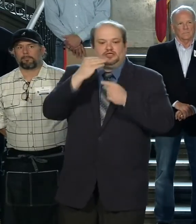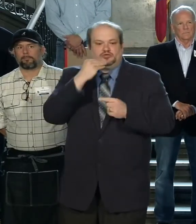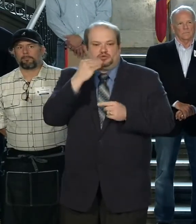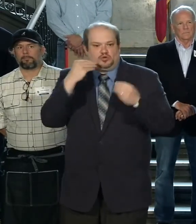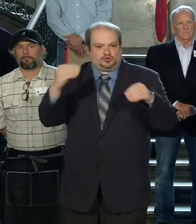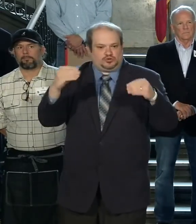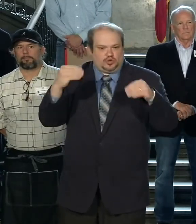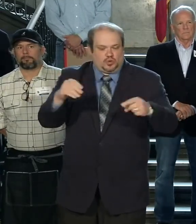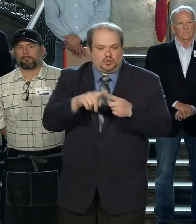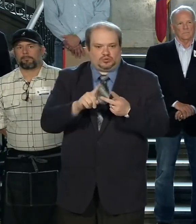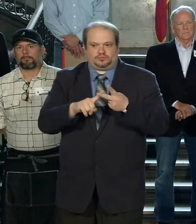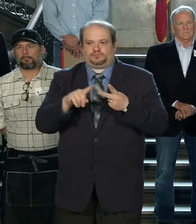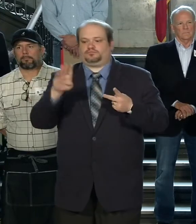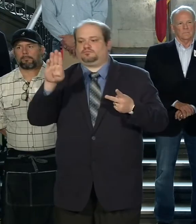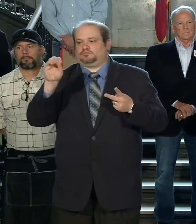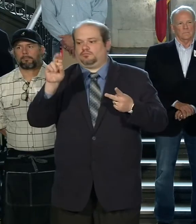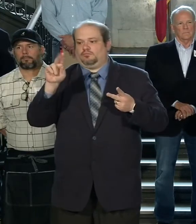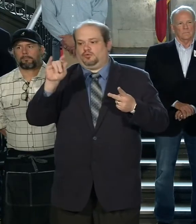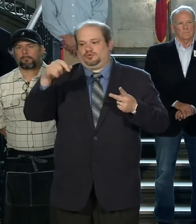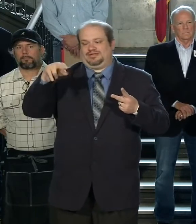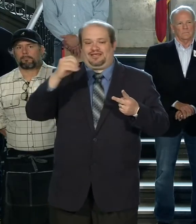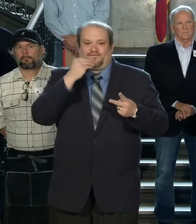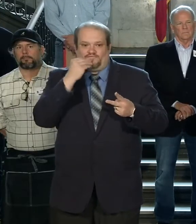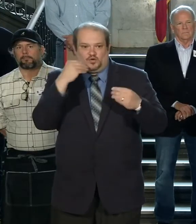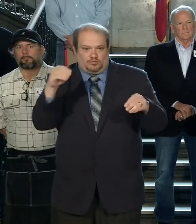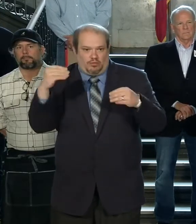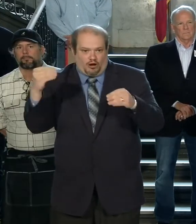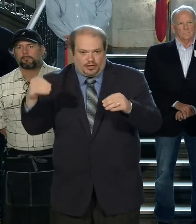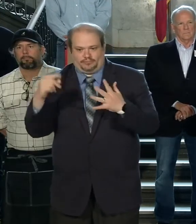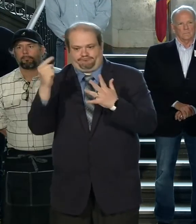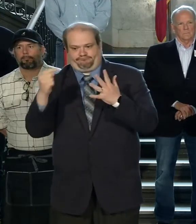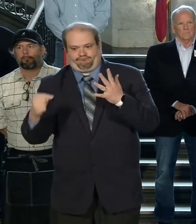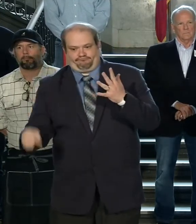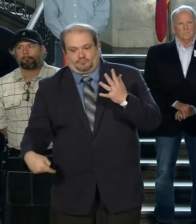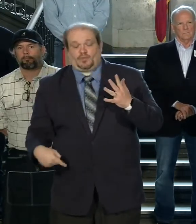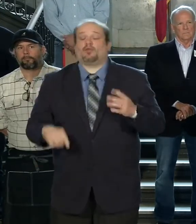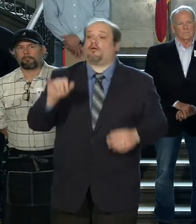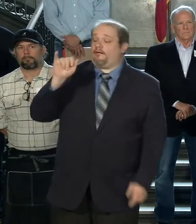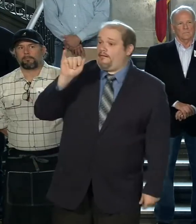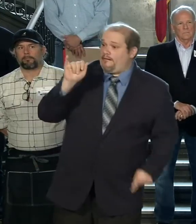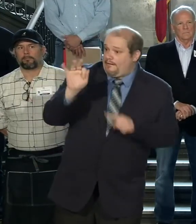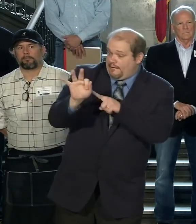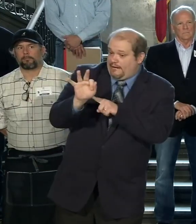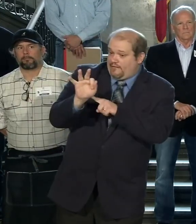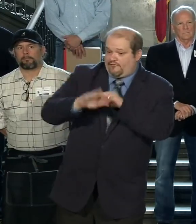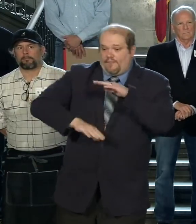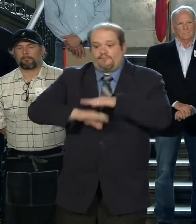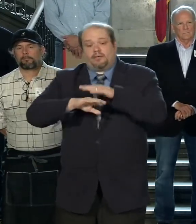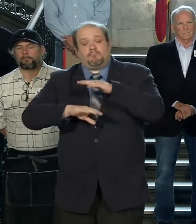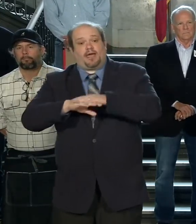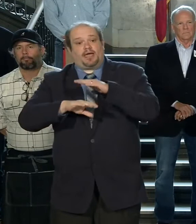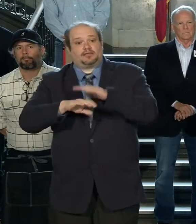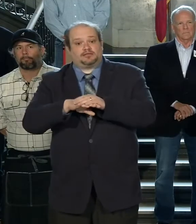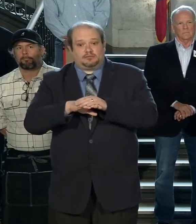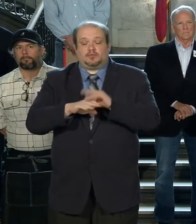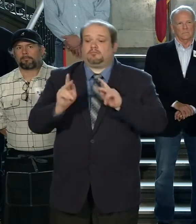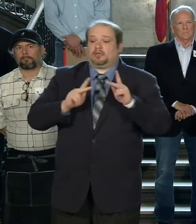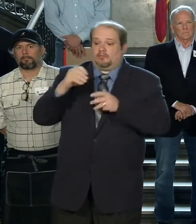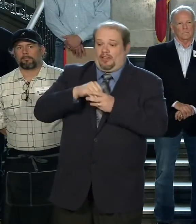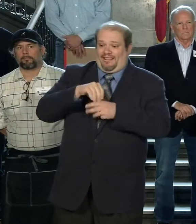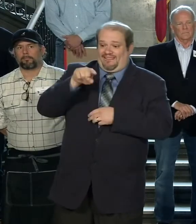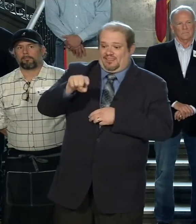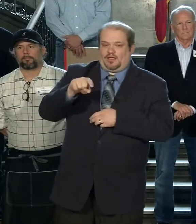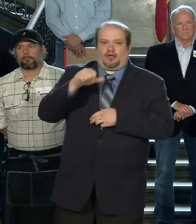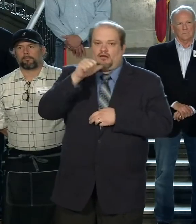stores, boutique food markets, and etc. So long as the maximum occupancy does not exceed